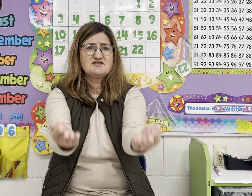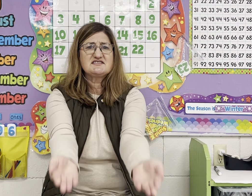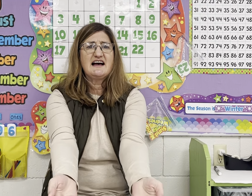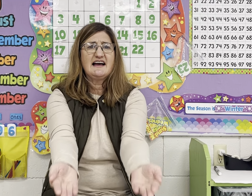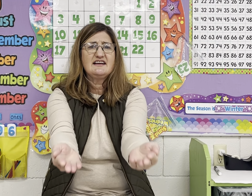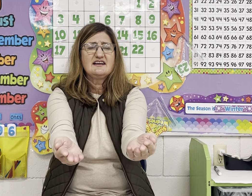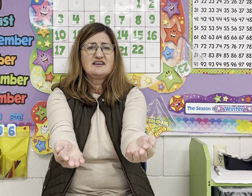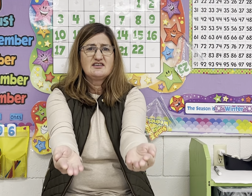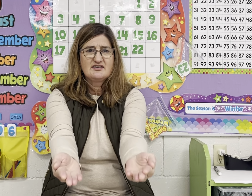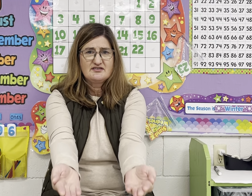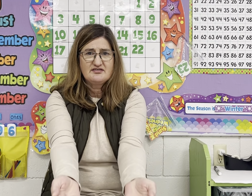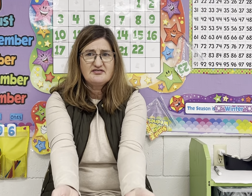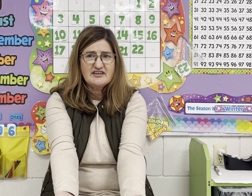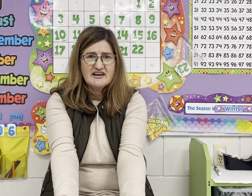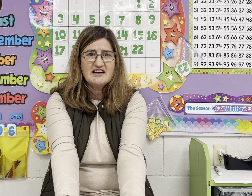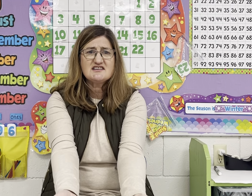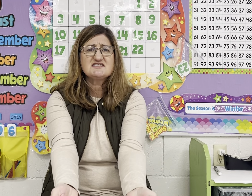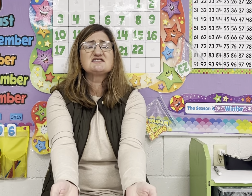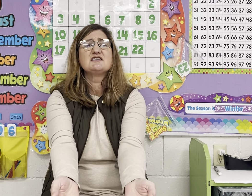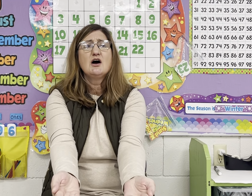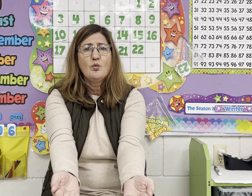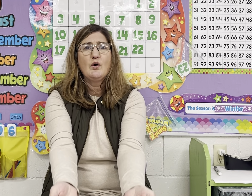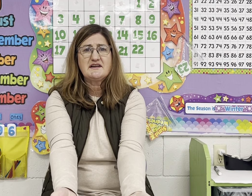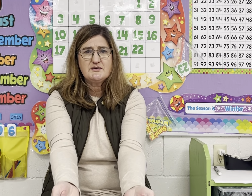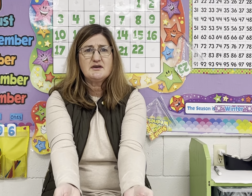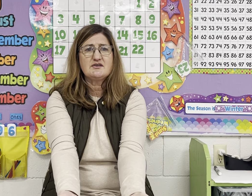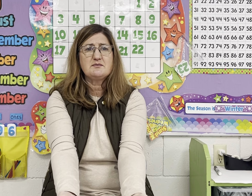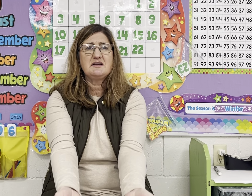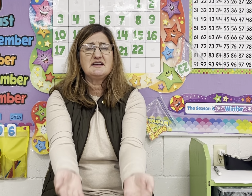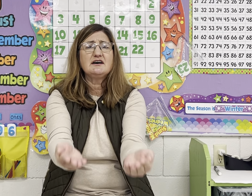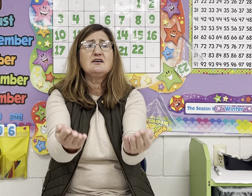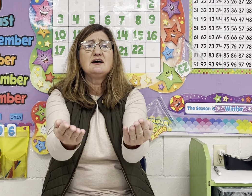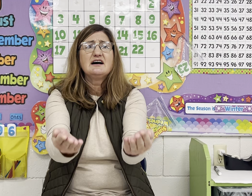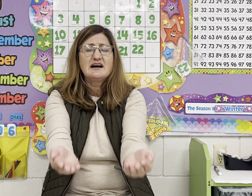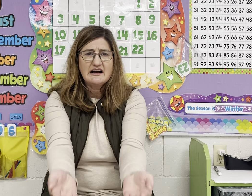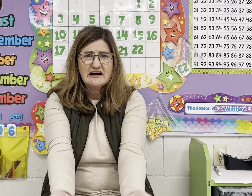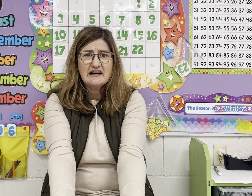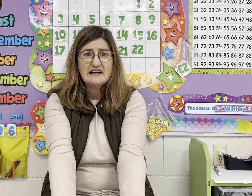say verse. What do you hear in the middle? Er.